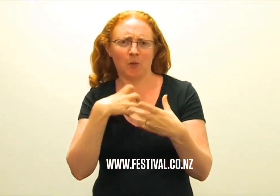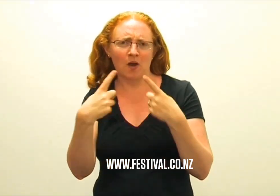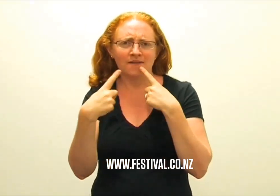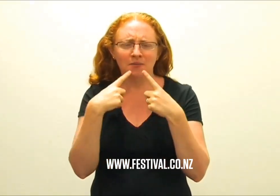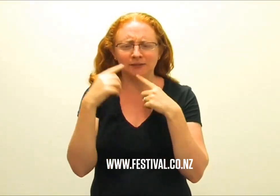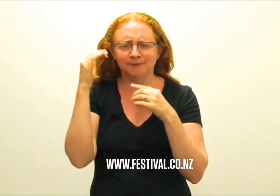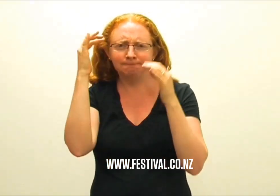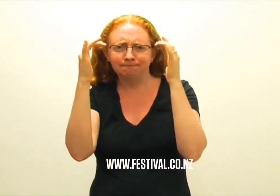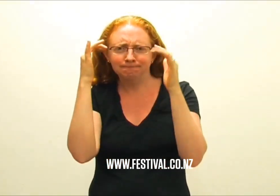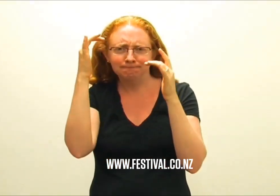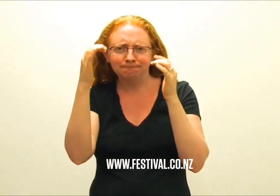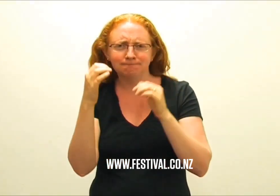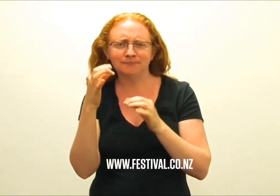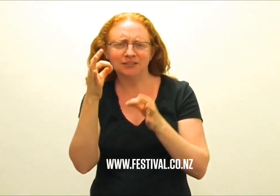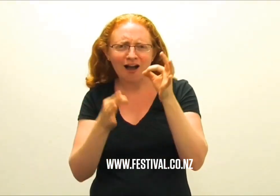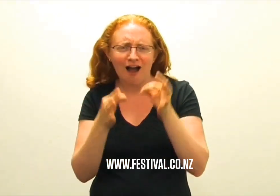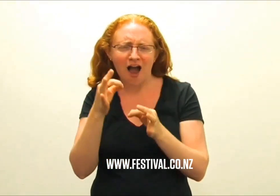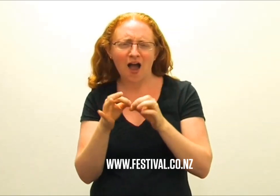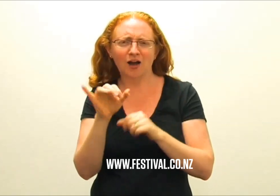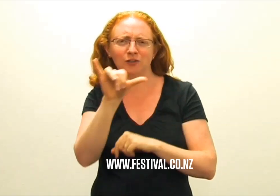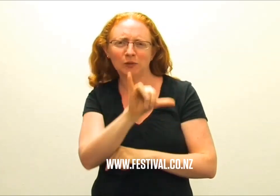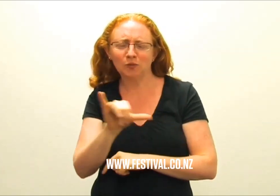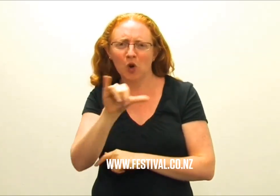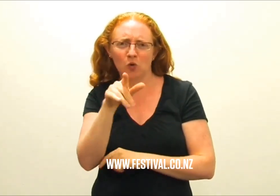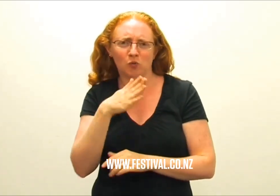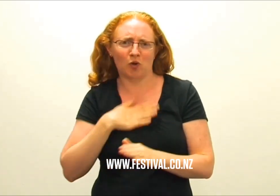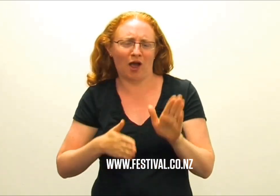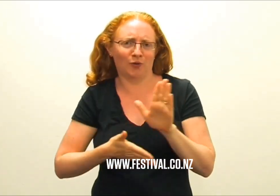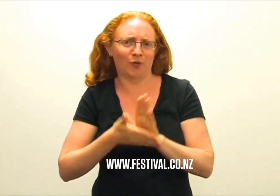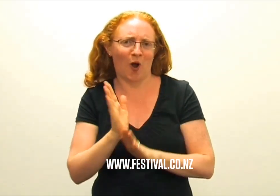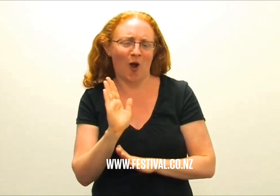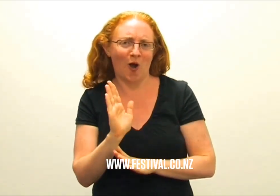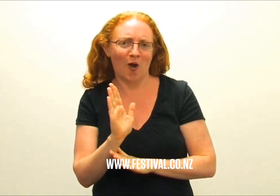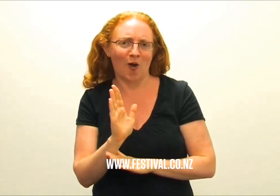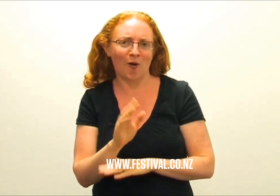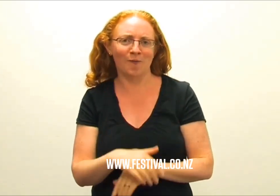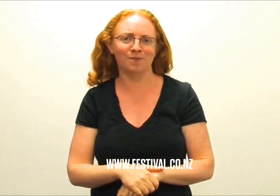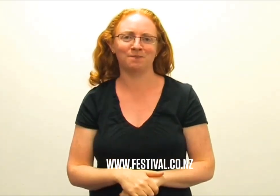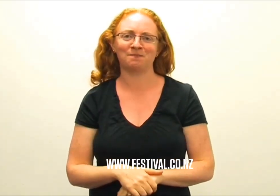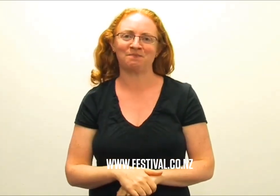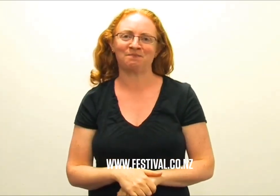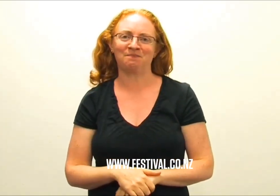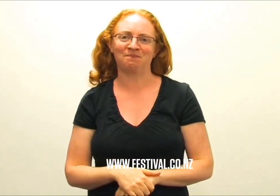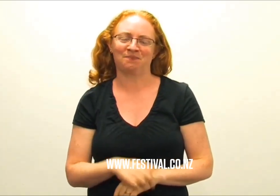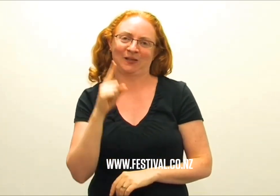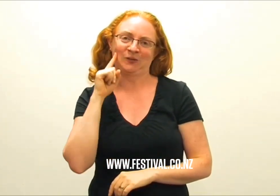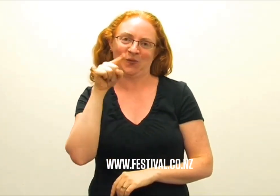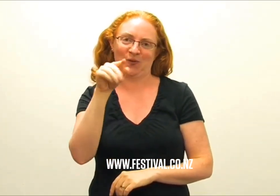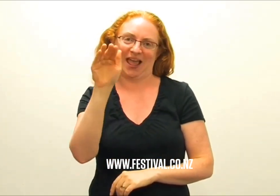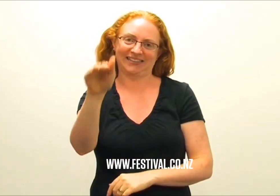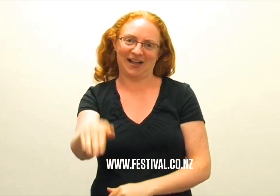So please have a look at the website for more information. And have a think about which event you're going to go to. We'll see you later.